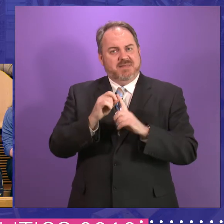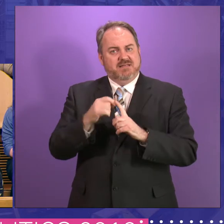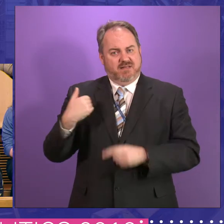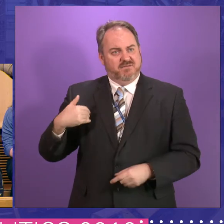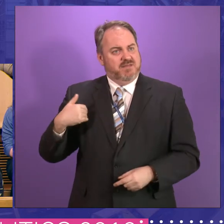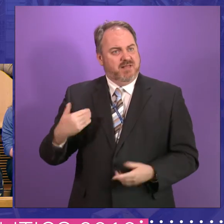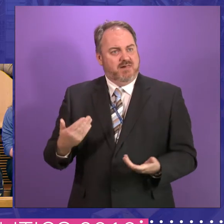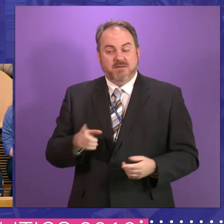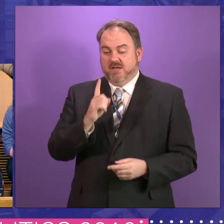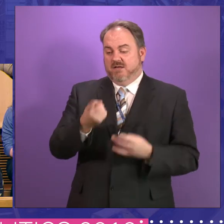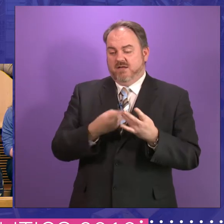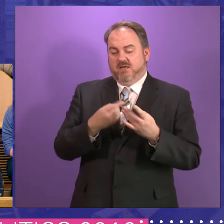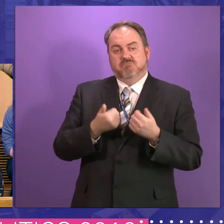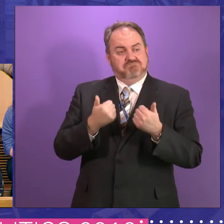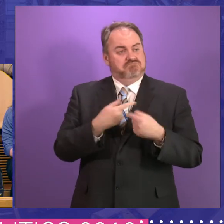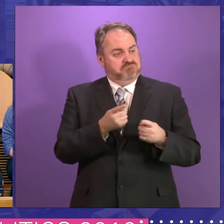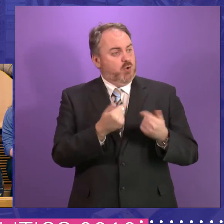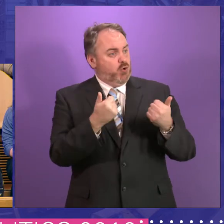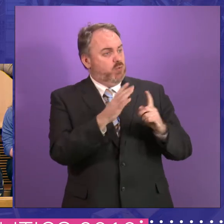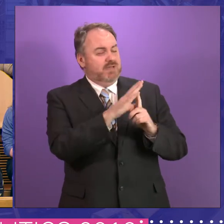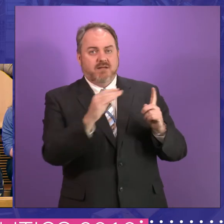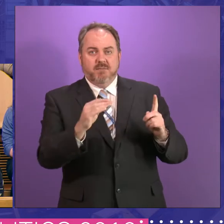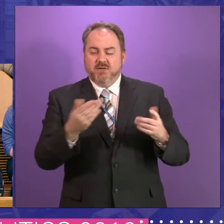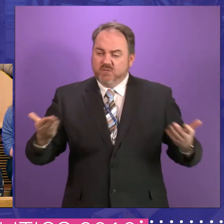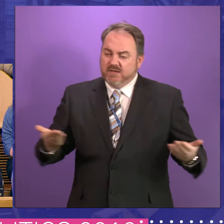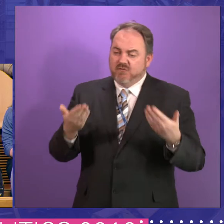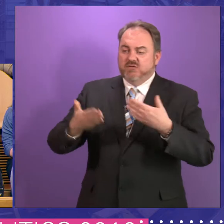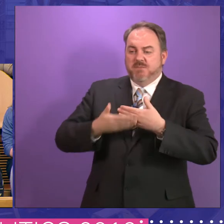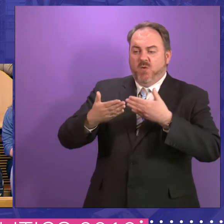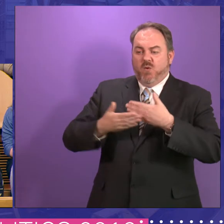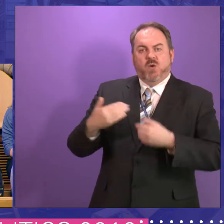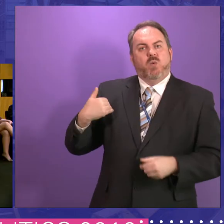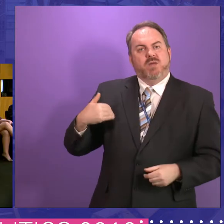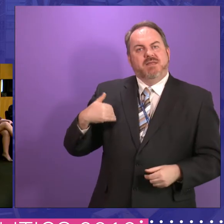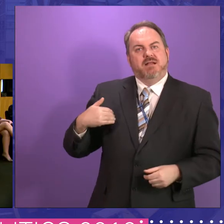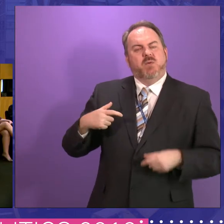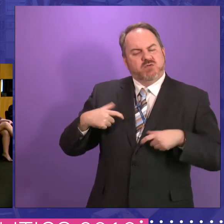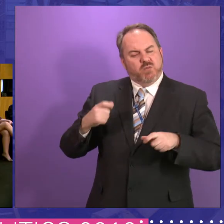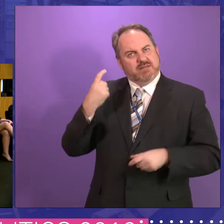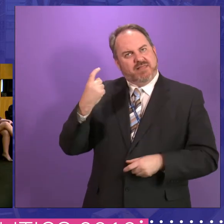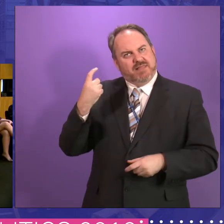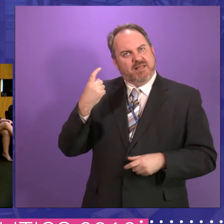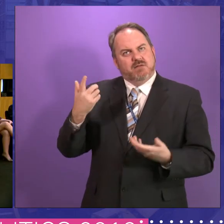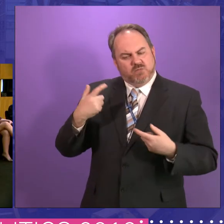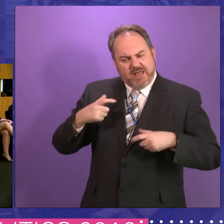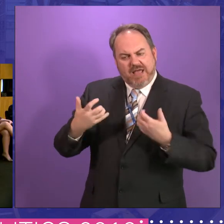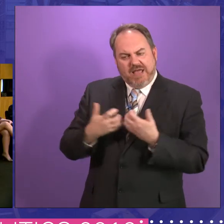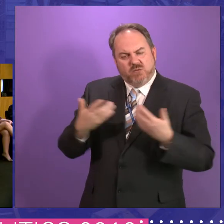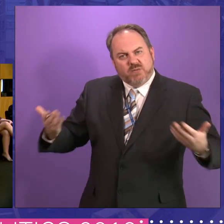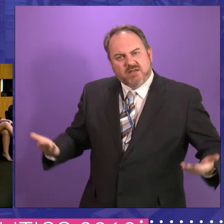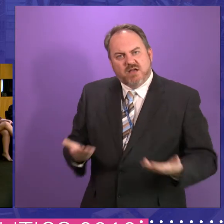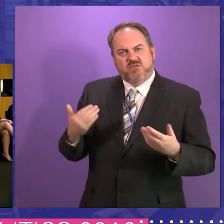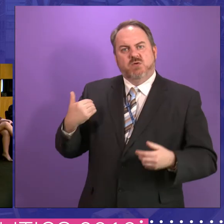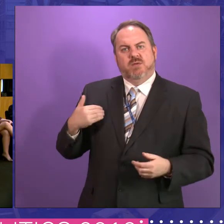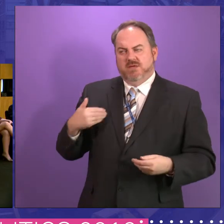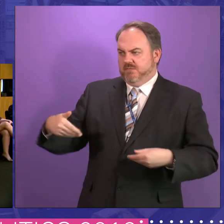good example, good example, and I think encouragement for other women, but not something that should ever leave us taking it all for granted, because that will not